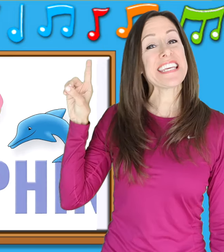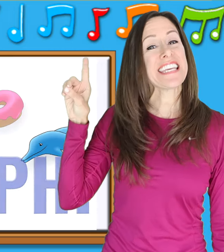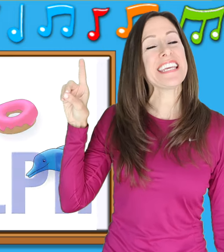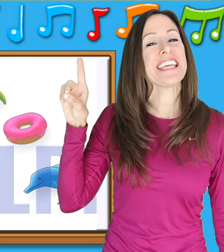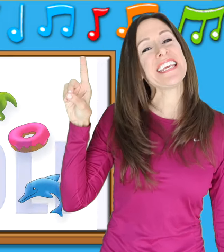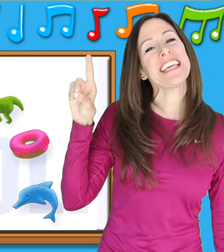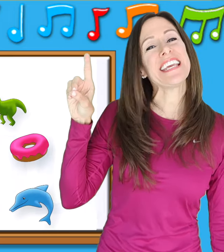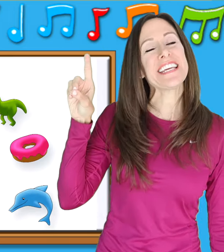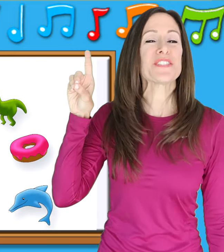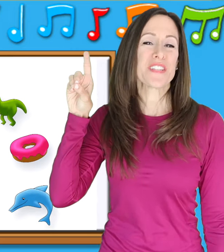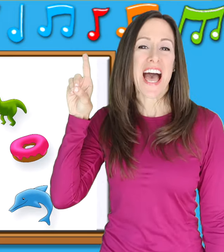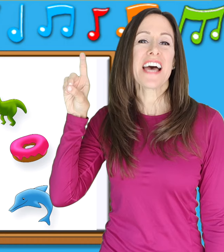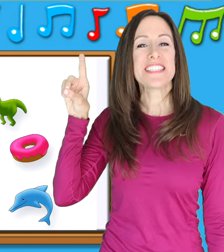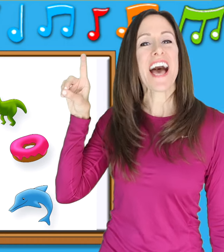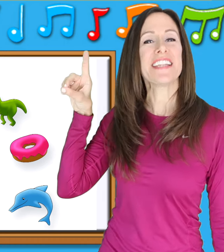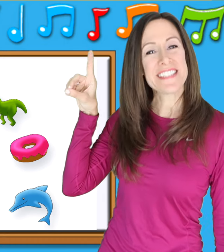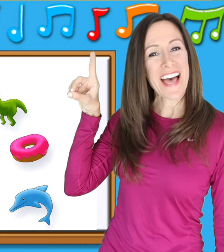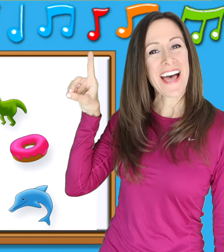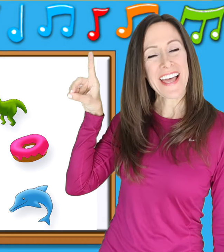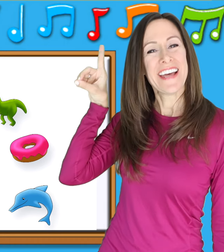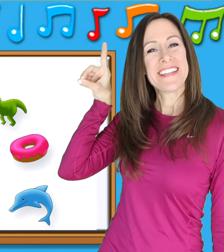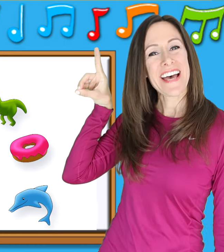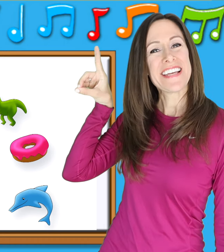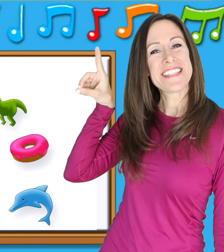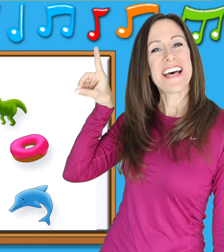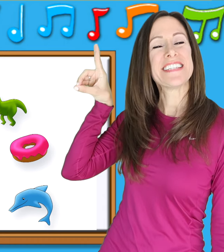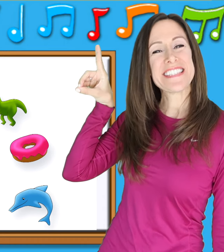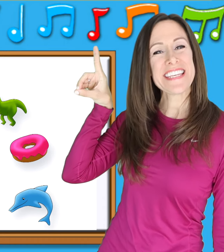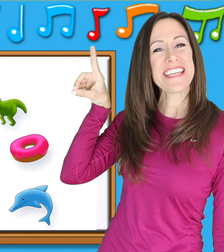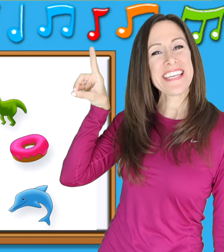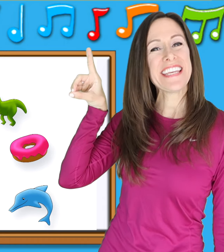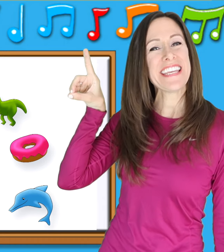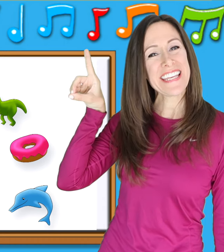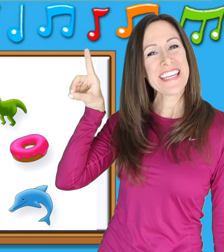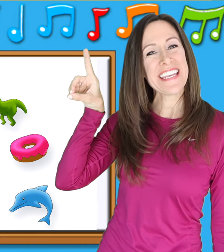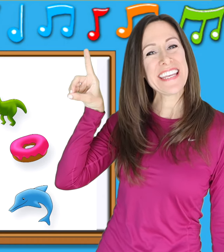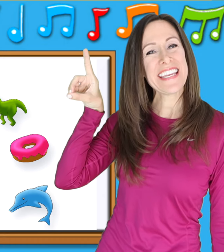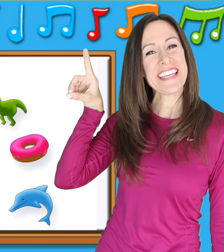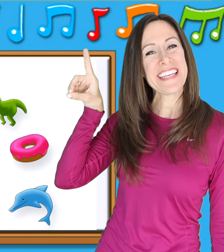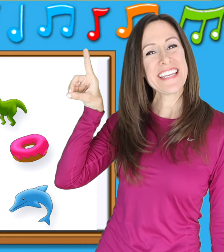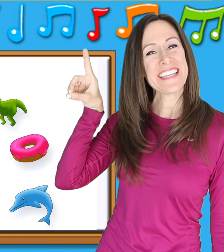is for d-d-d-d-d-d-d-d